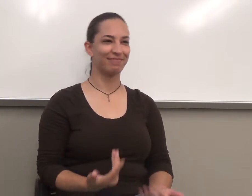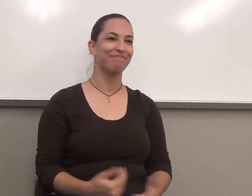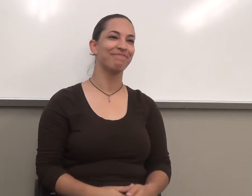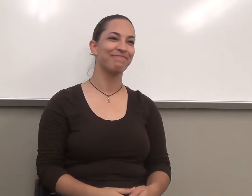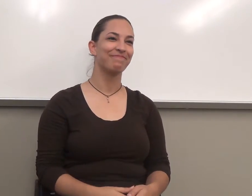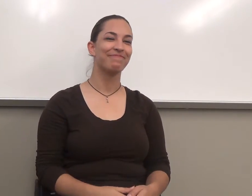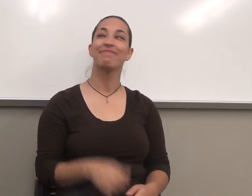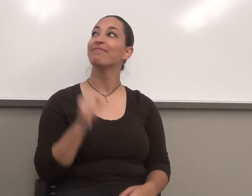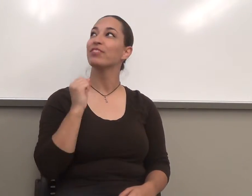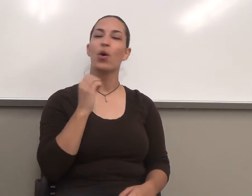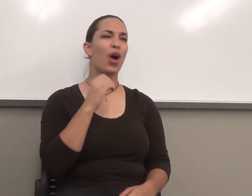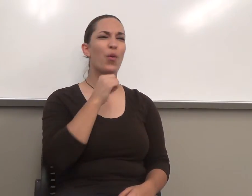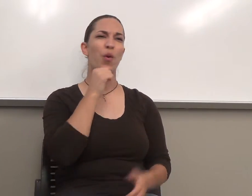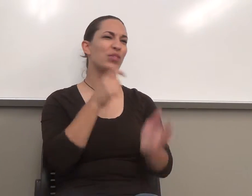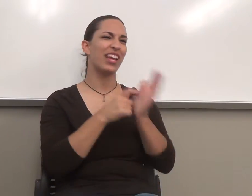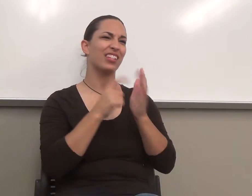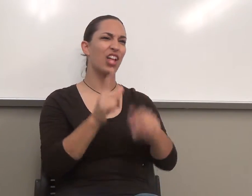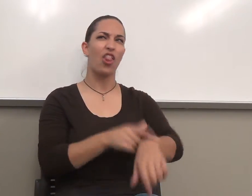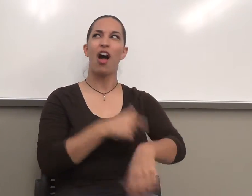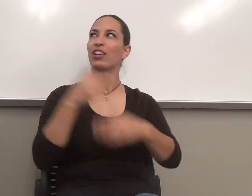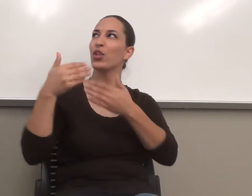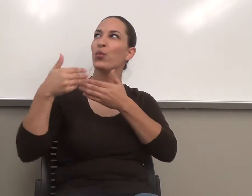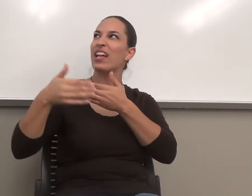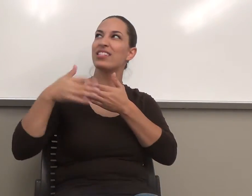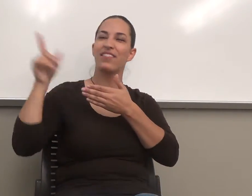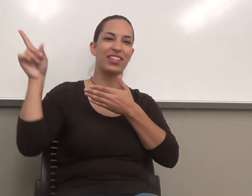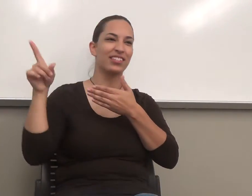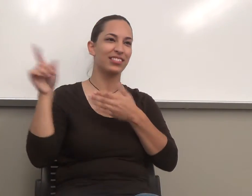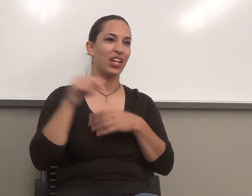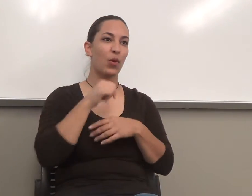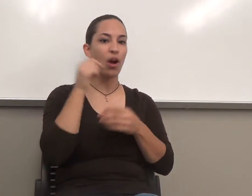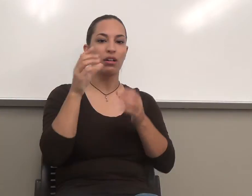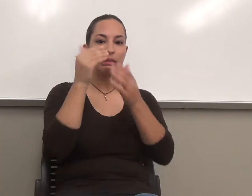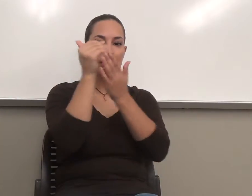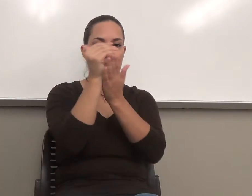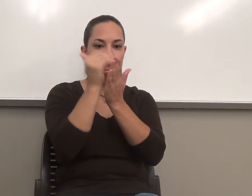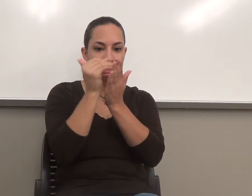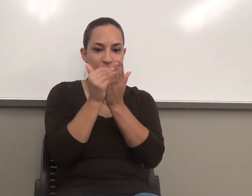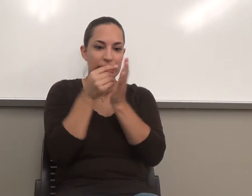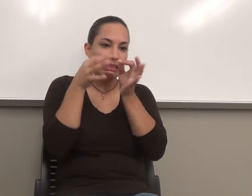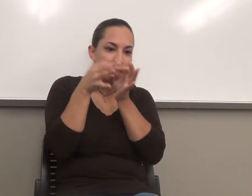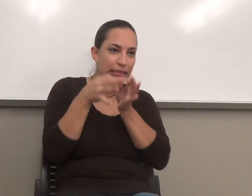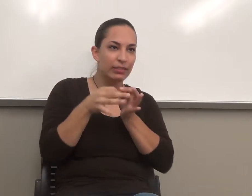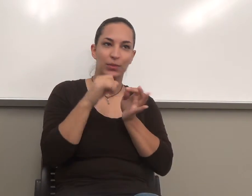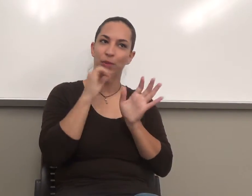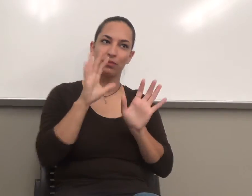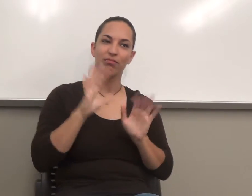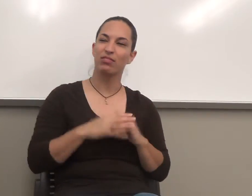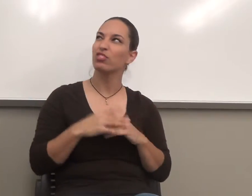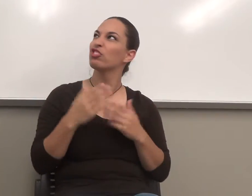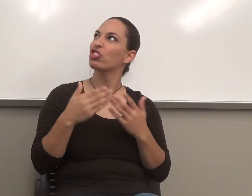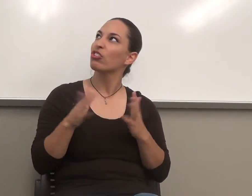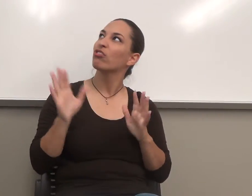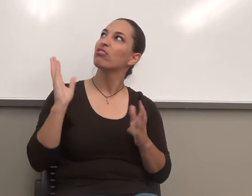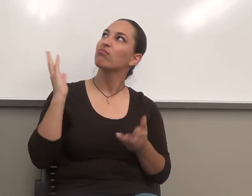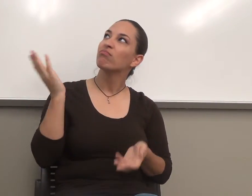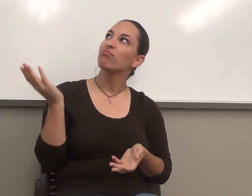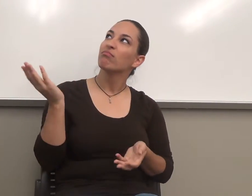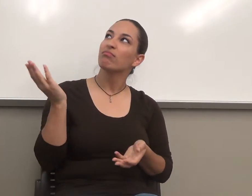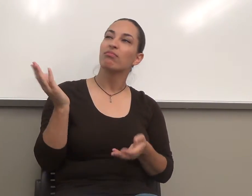It's not going to take us that long to go through the rest, because we're not going to . This is just the basic, again, college